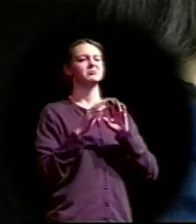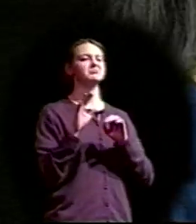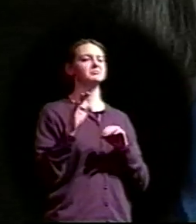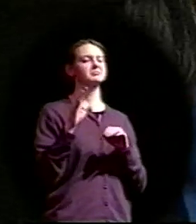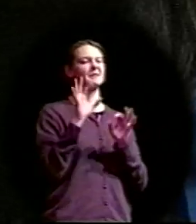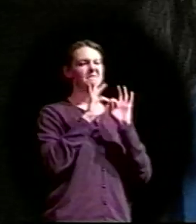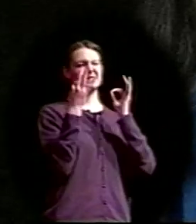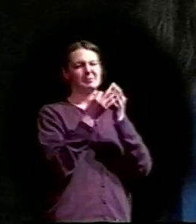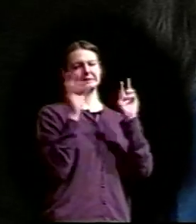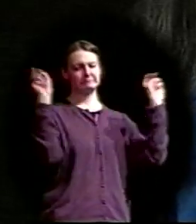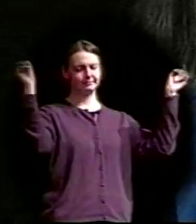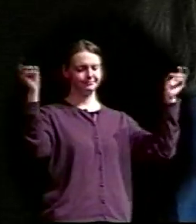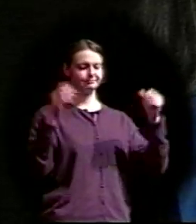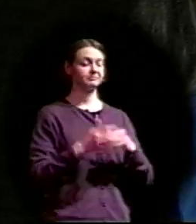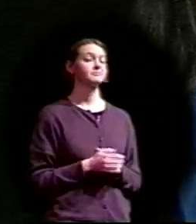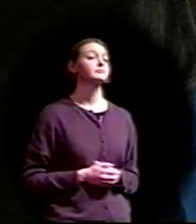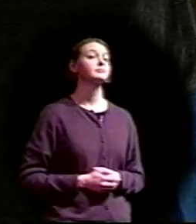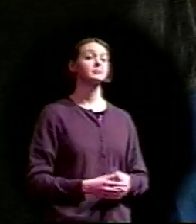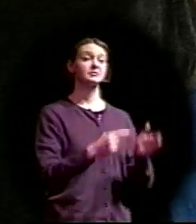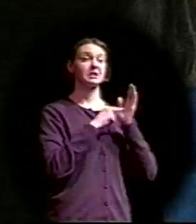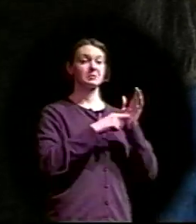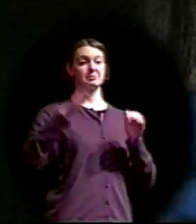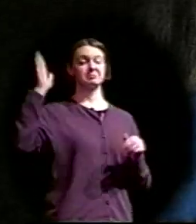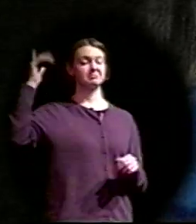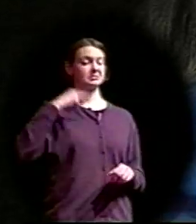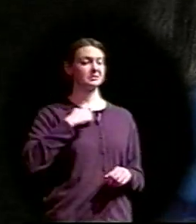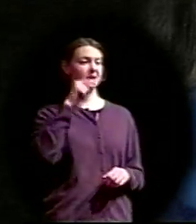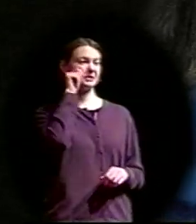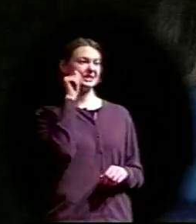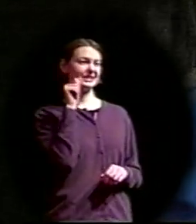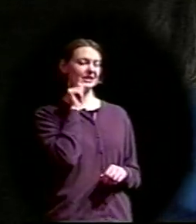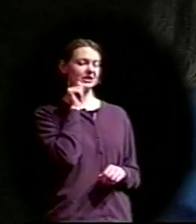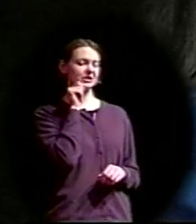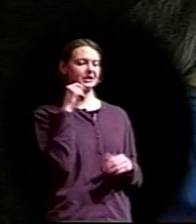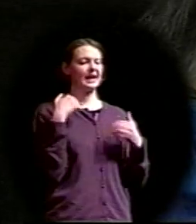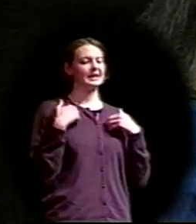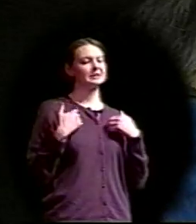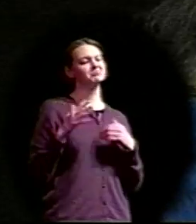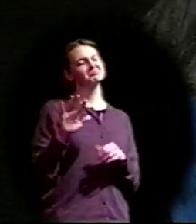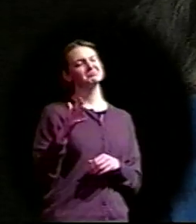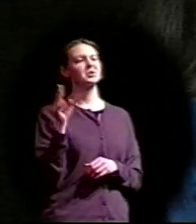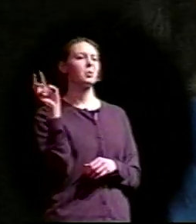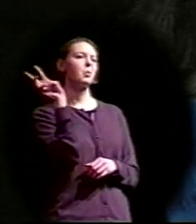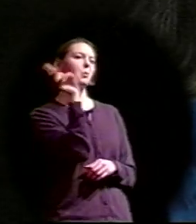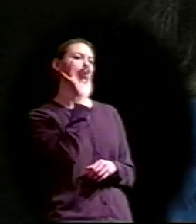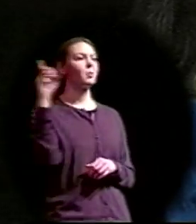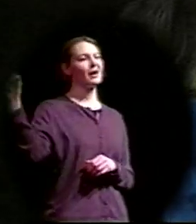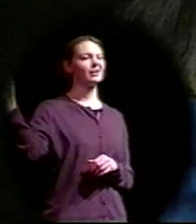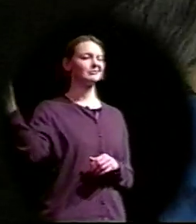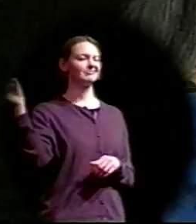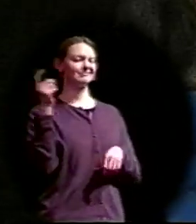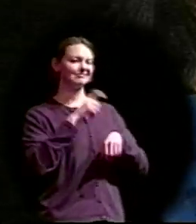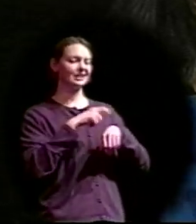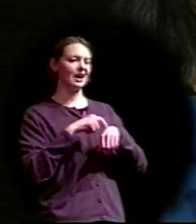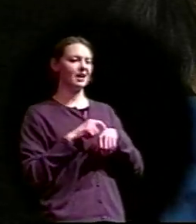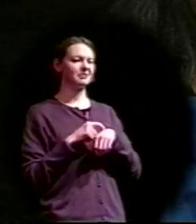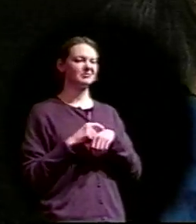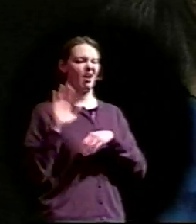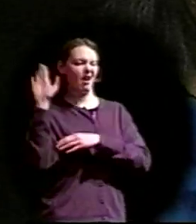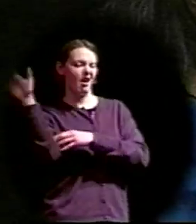when I was a teenager and going through a mildly wild stage, staying out all night, sleeping all day, that sort of